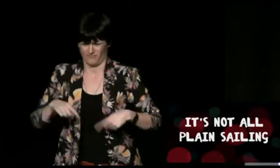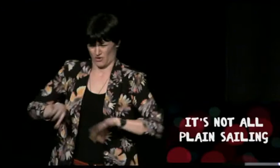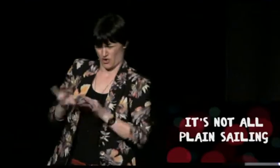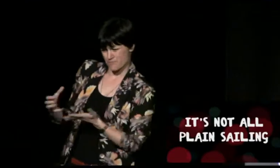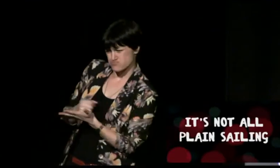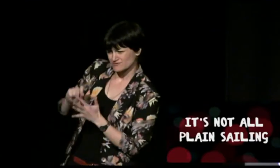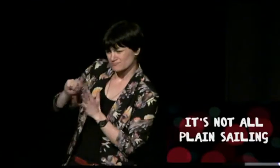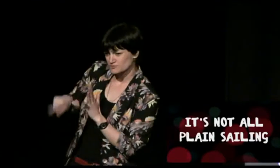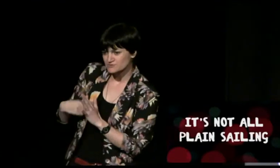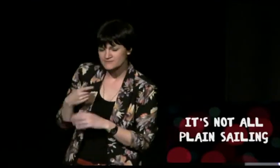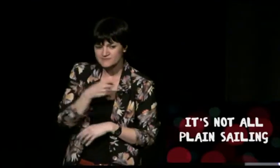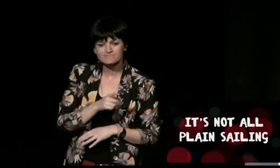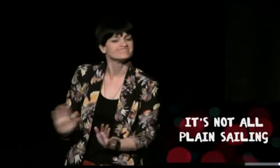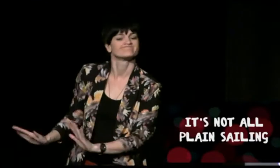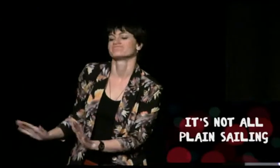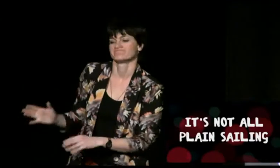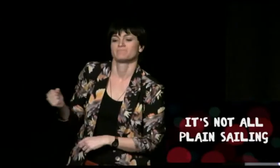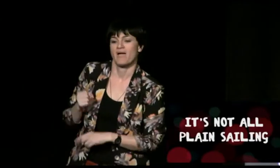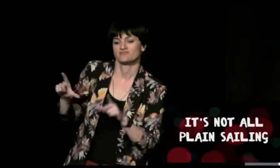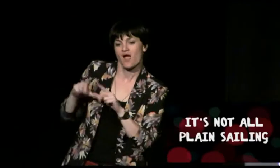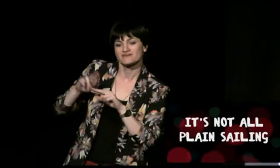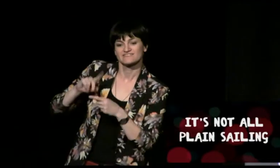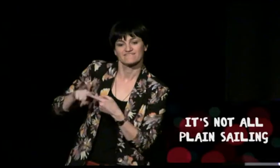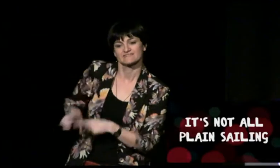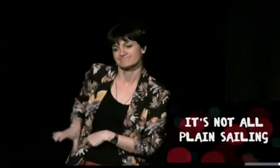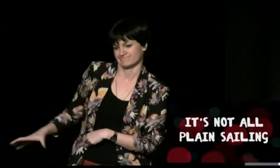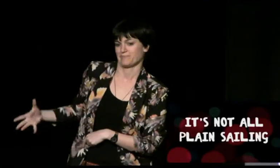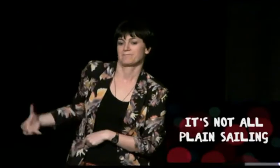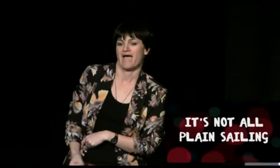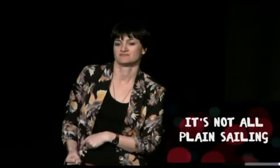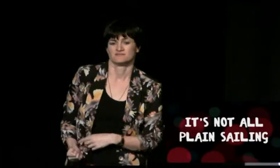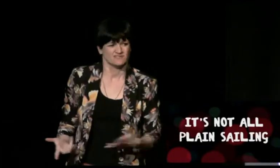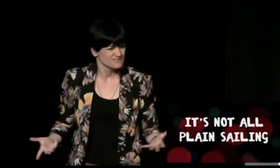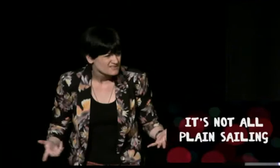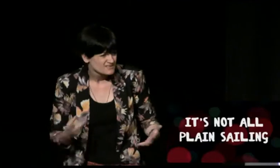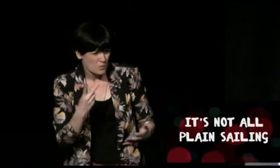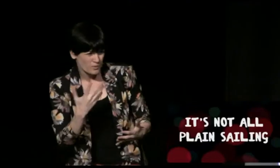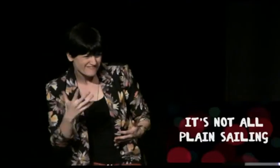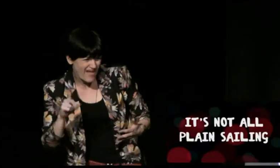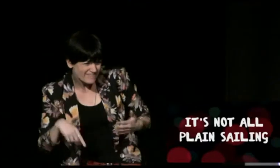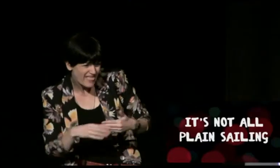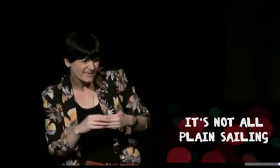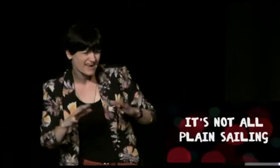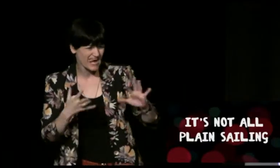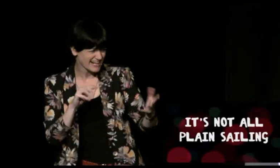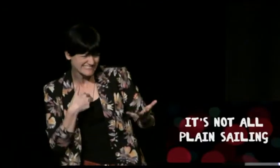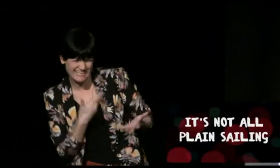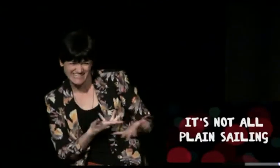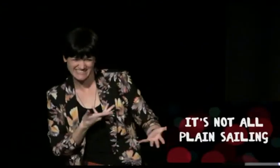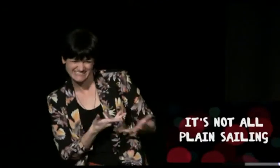we've asked them to donate their material as well because we are a non-profit project and this is a native language and TVNZ are supposedly working with